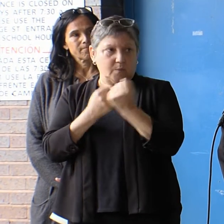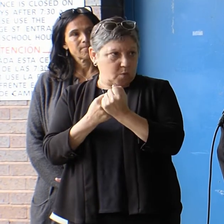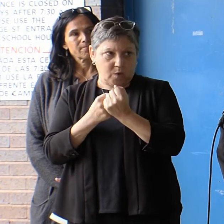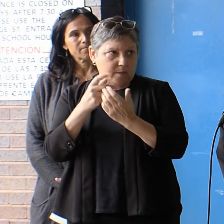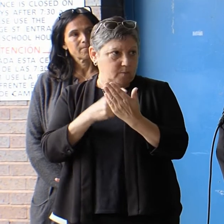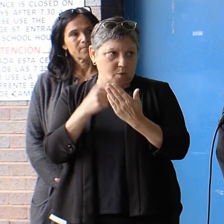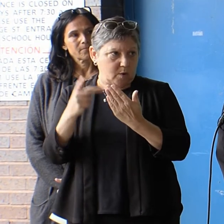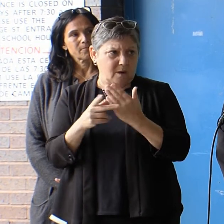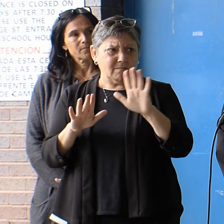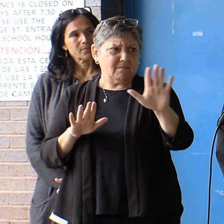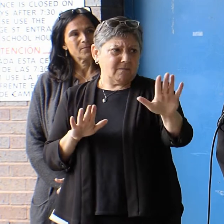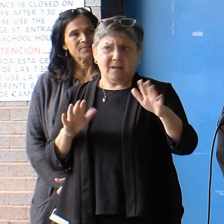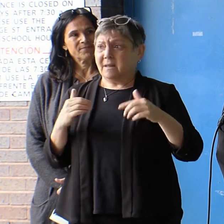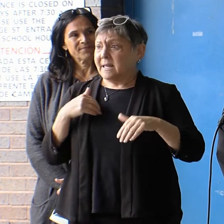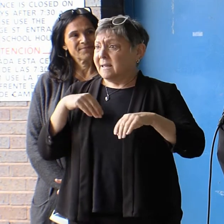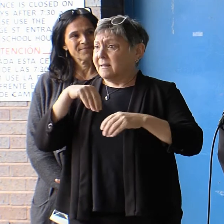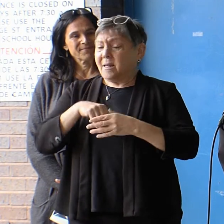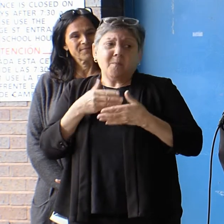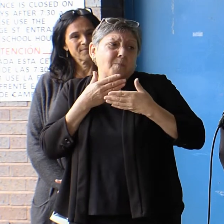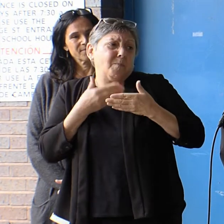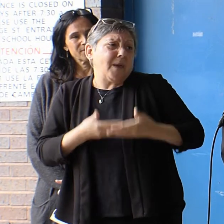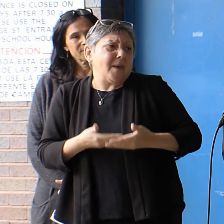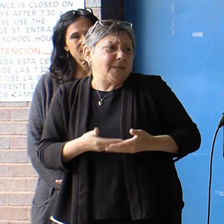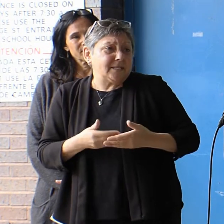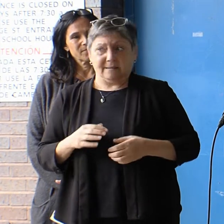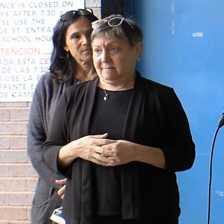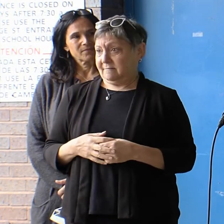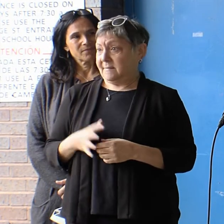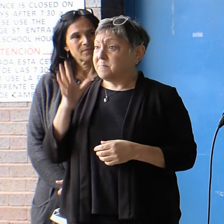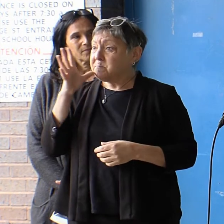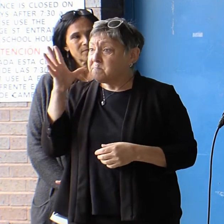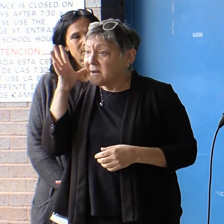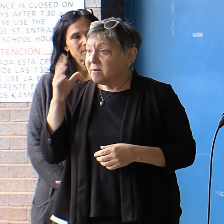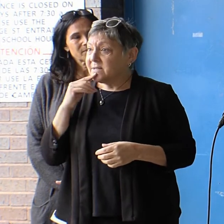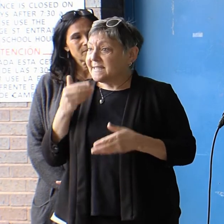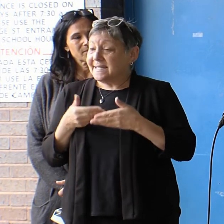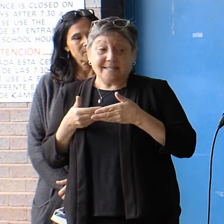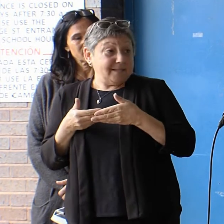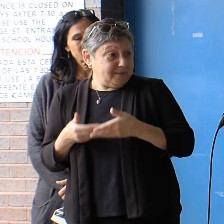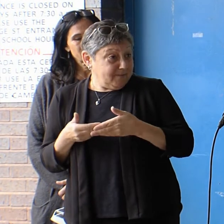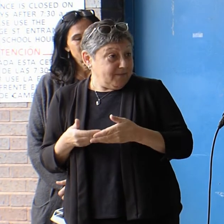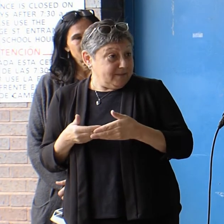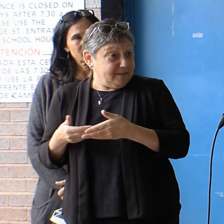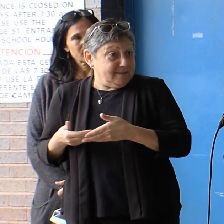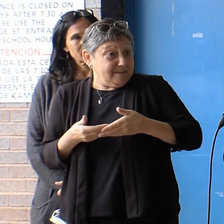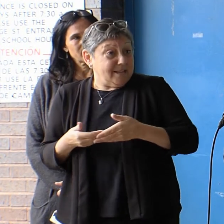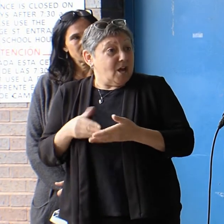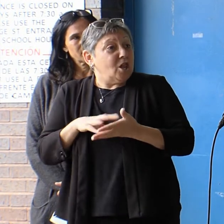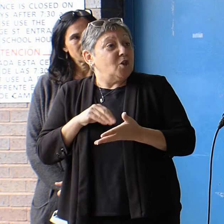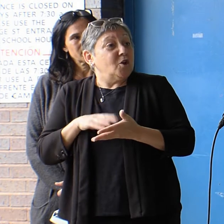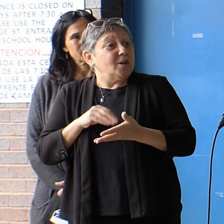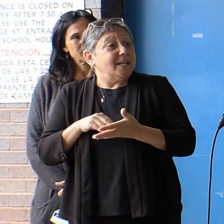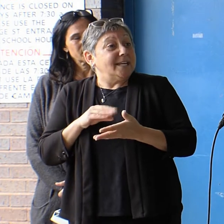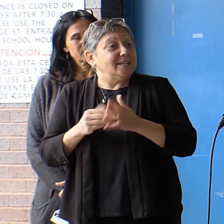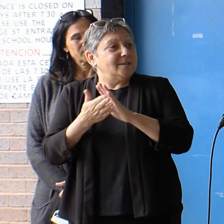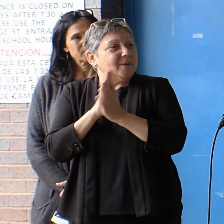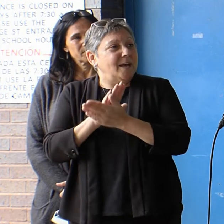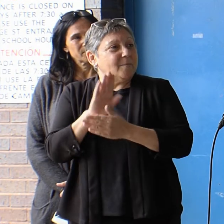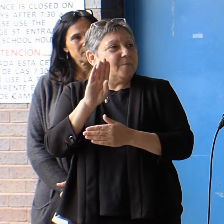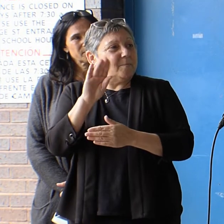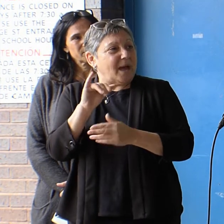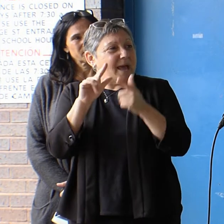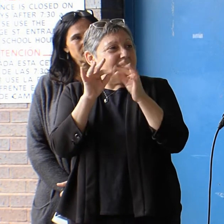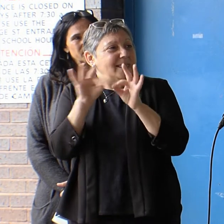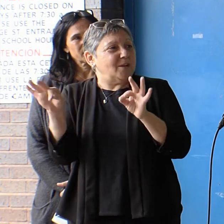We have babies inside, parents and infants, who are learning to be bilingual, dual